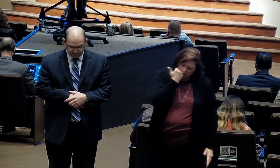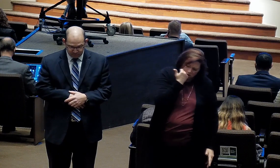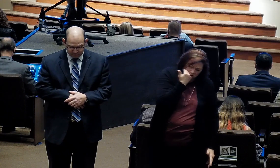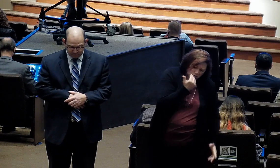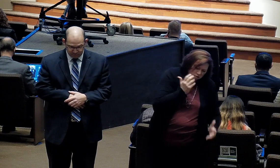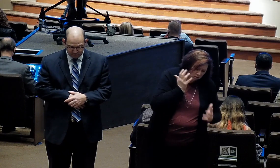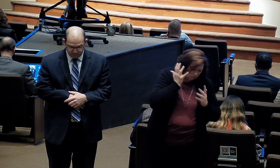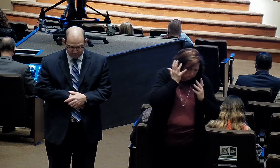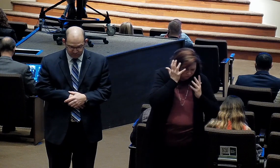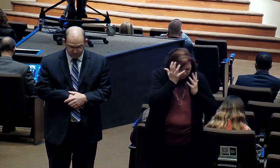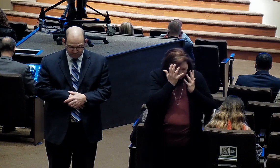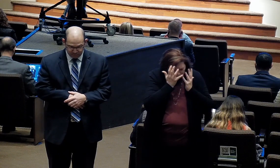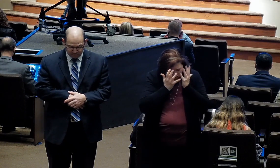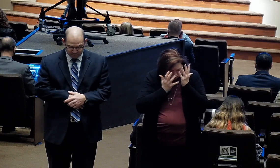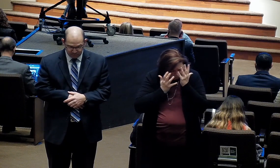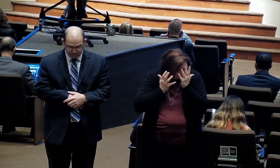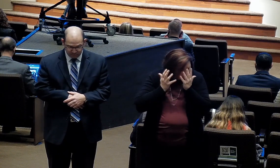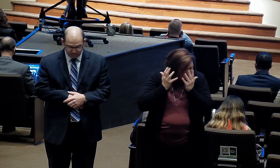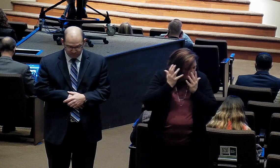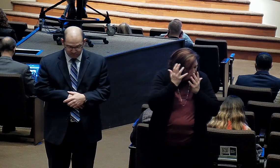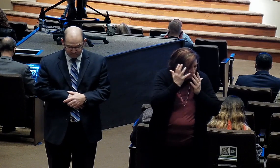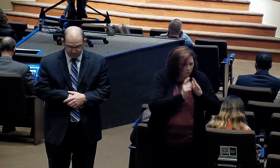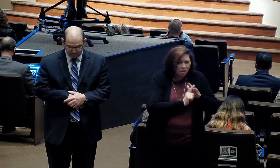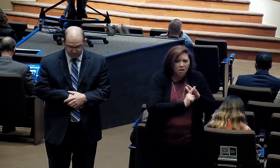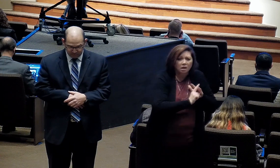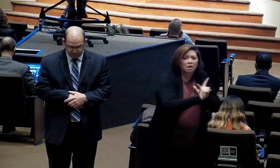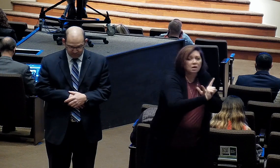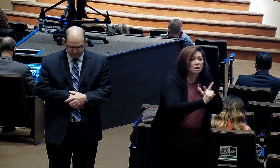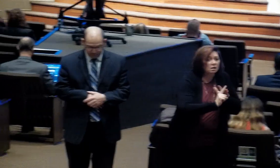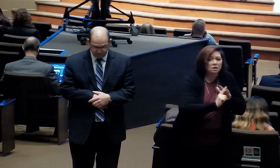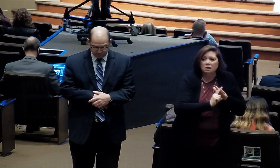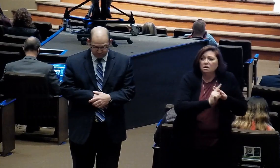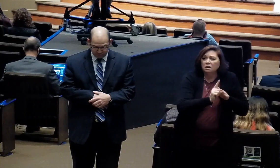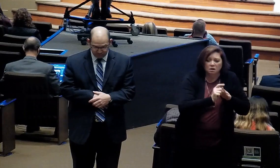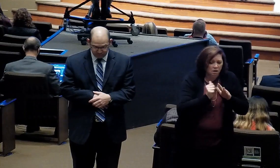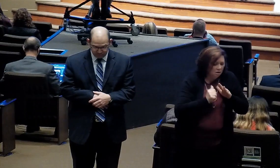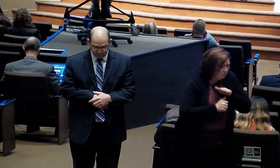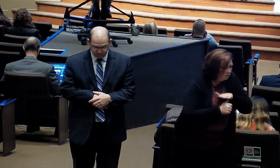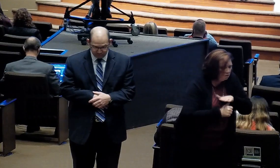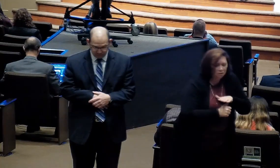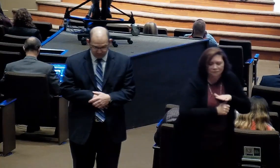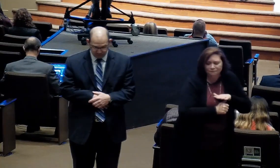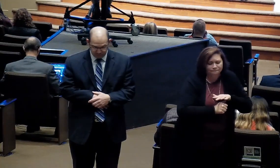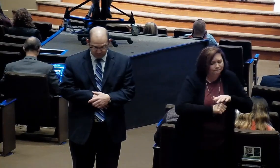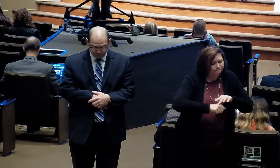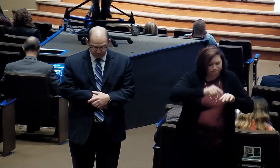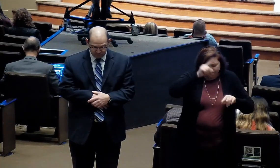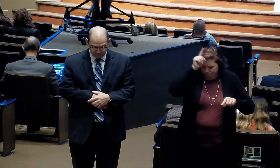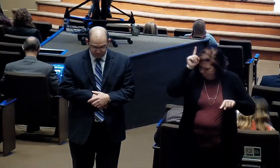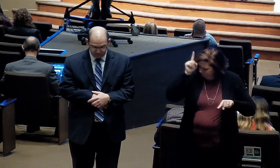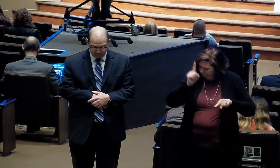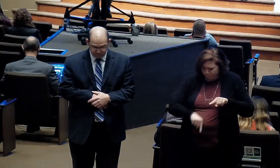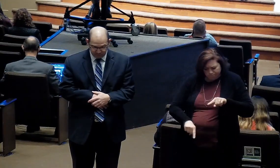There's nowhere left for me to hide. This is the day